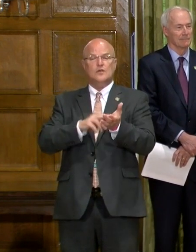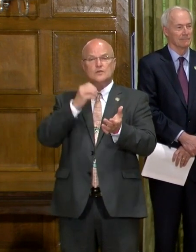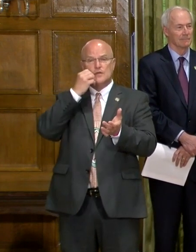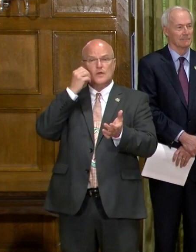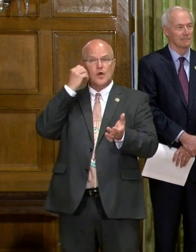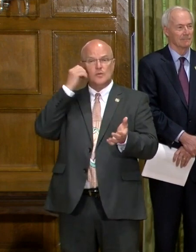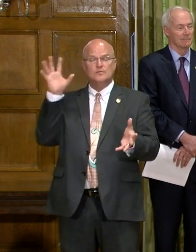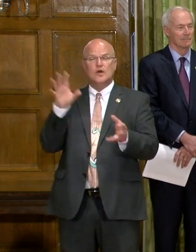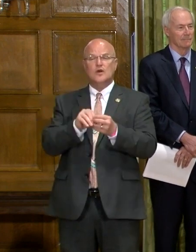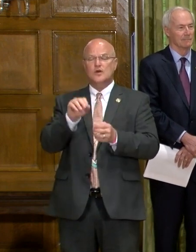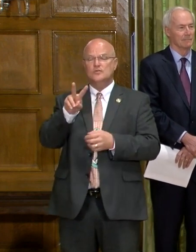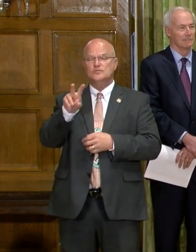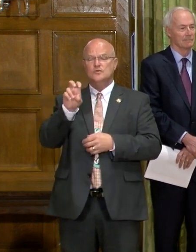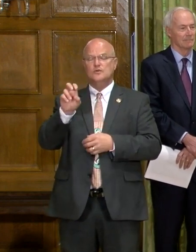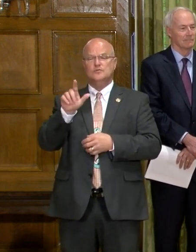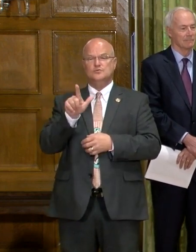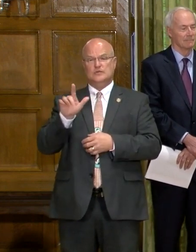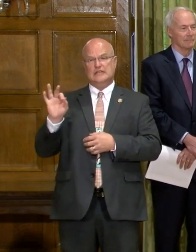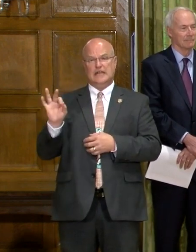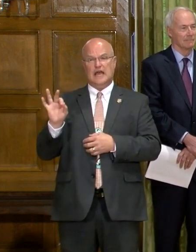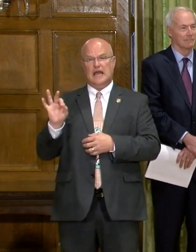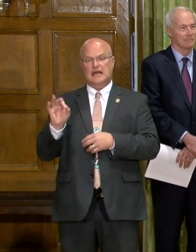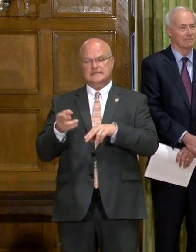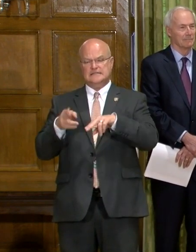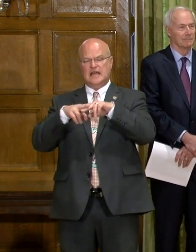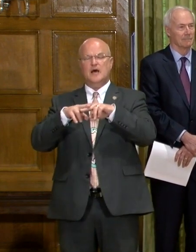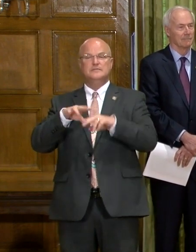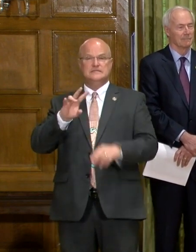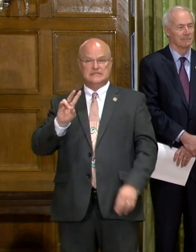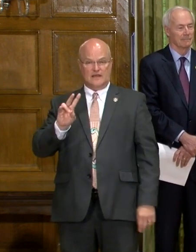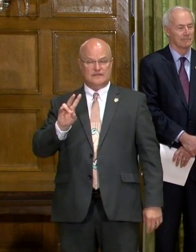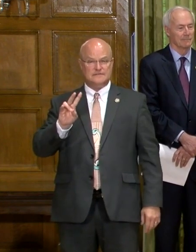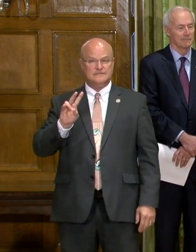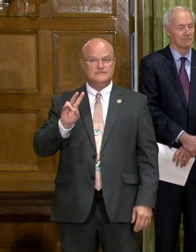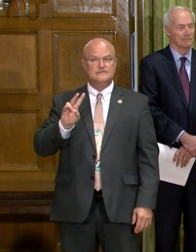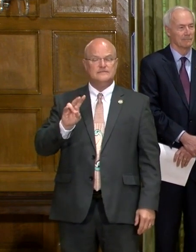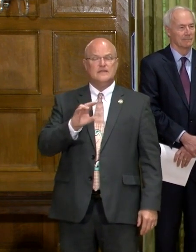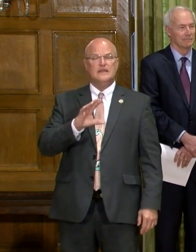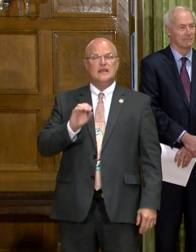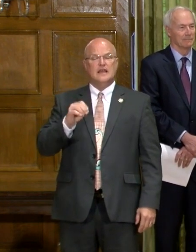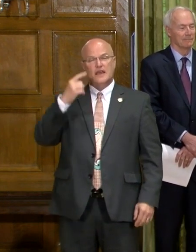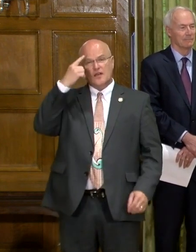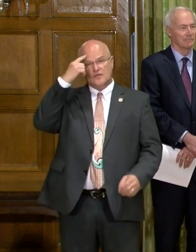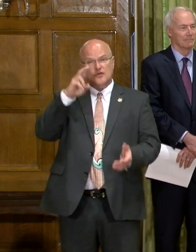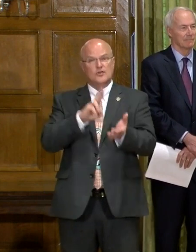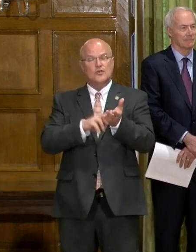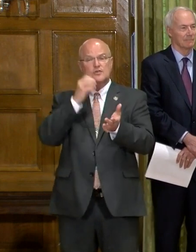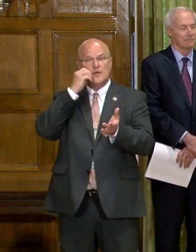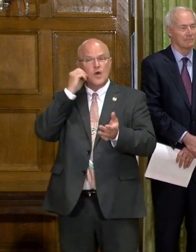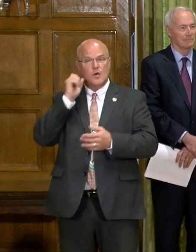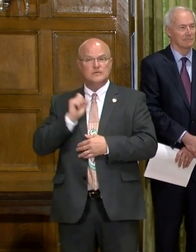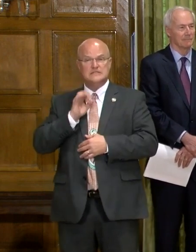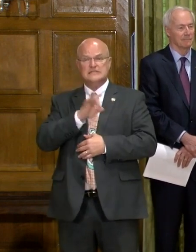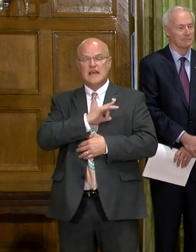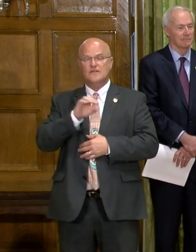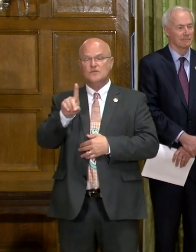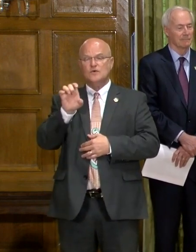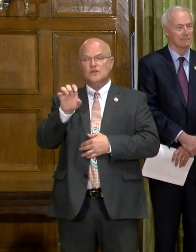have a total of 229. That's up seven from yesterday. And for nursing home staff,